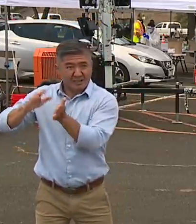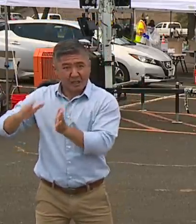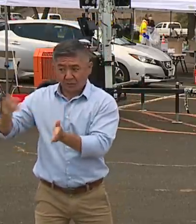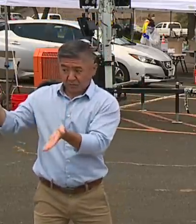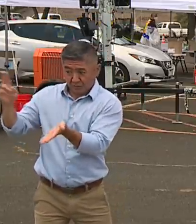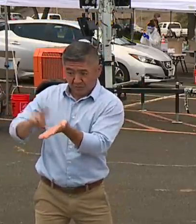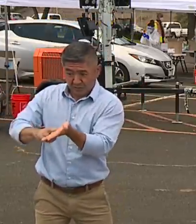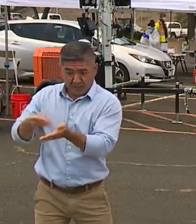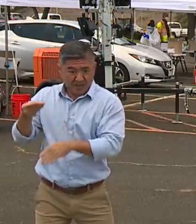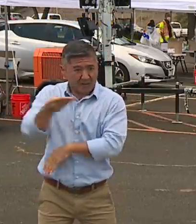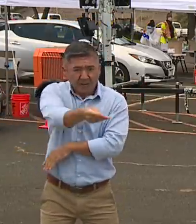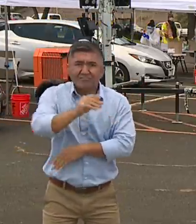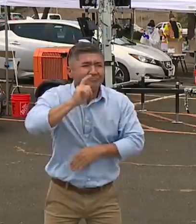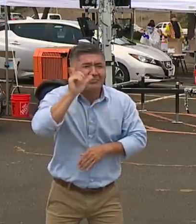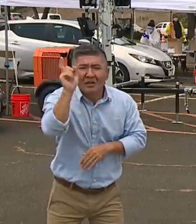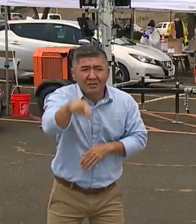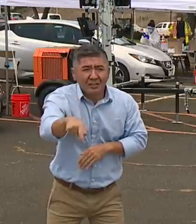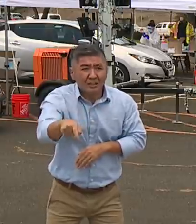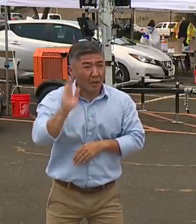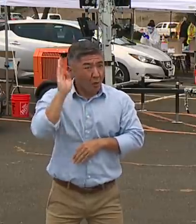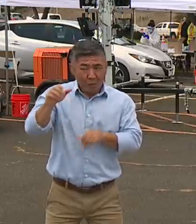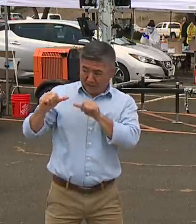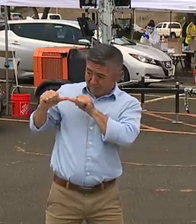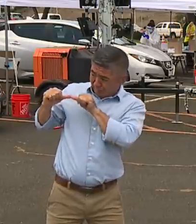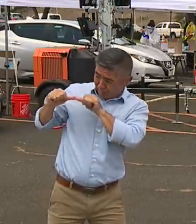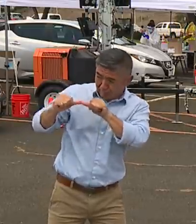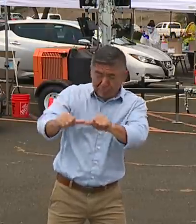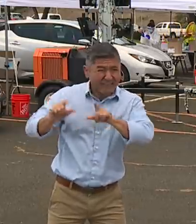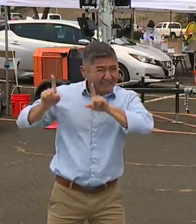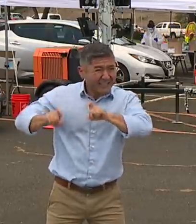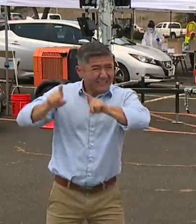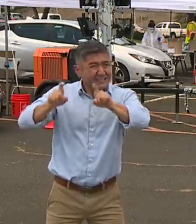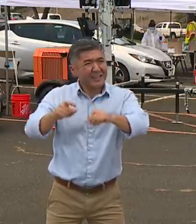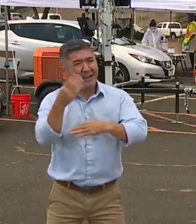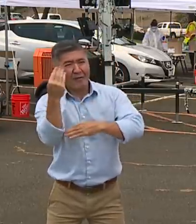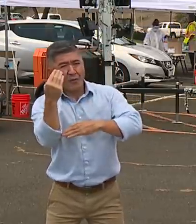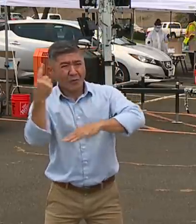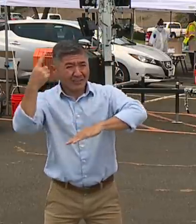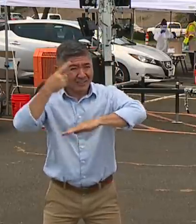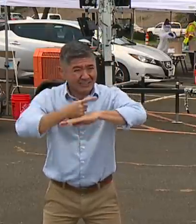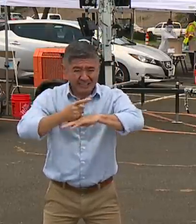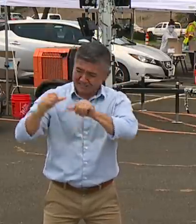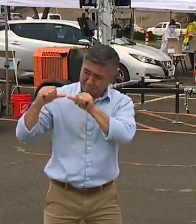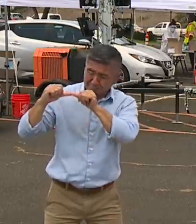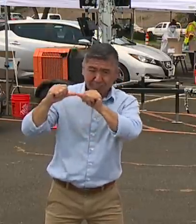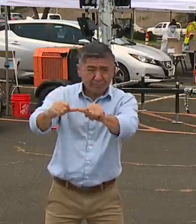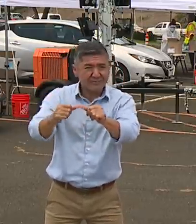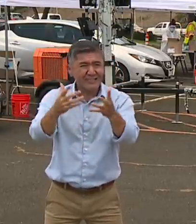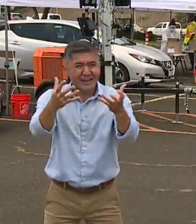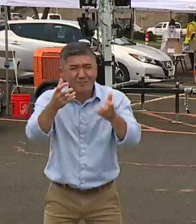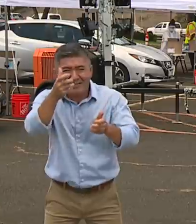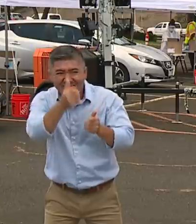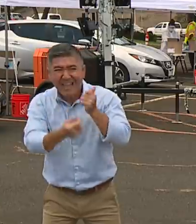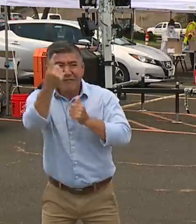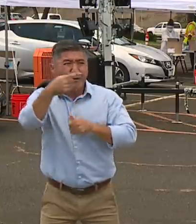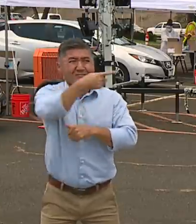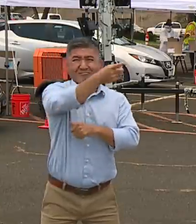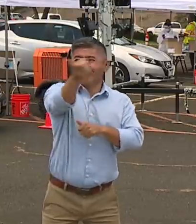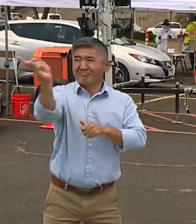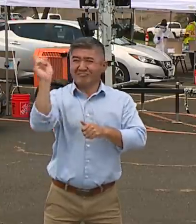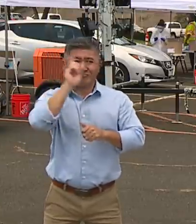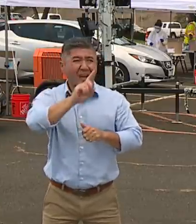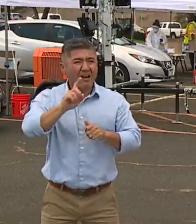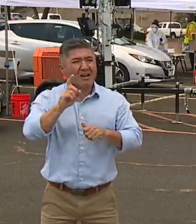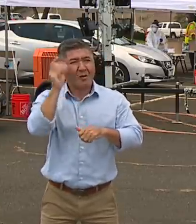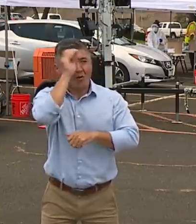this for 14 days, so I want everyone across the island to come out and get tested.